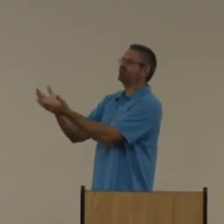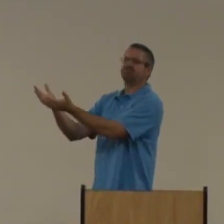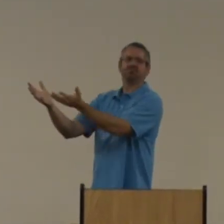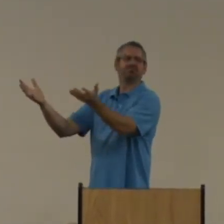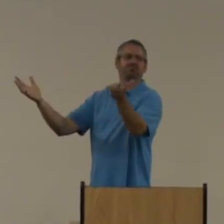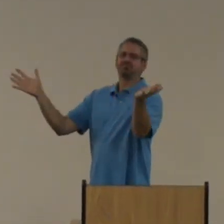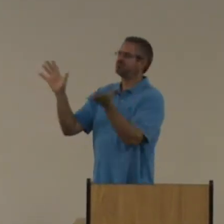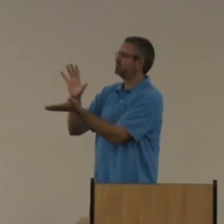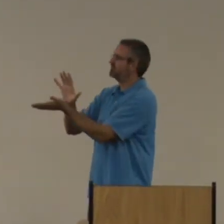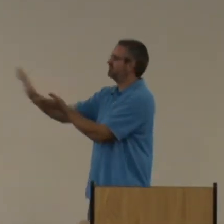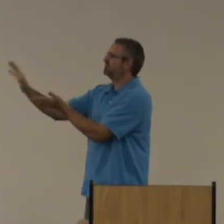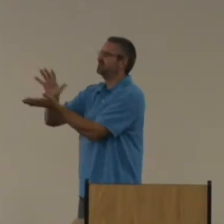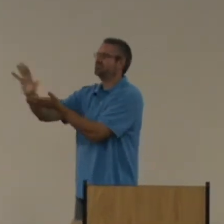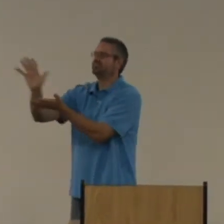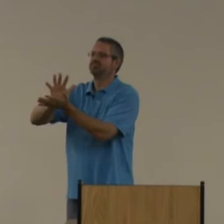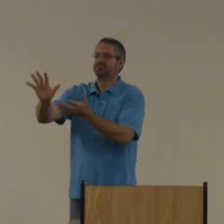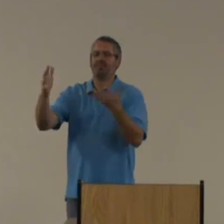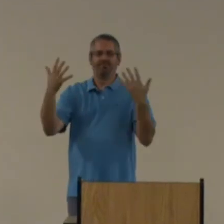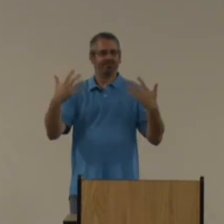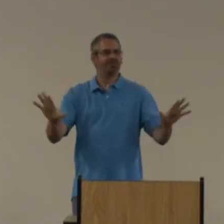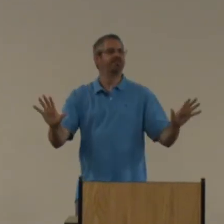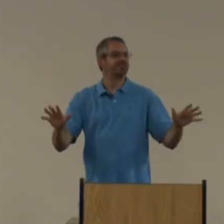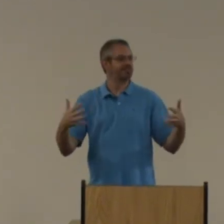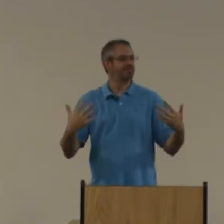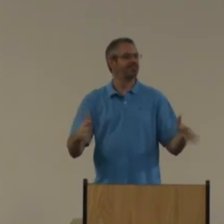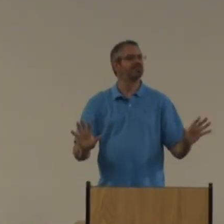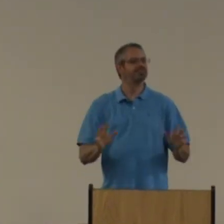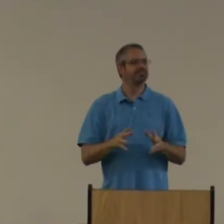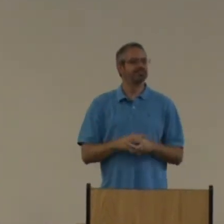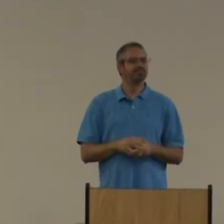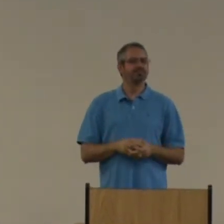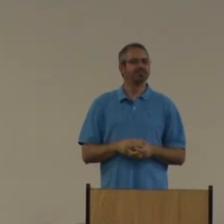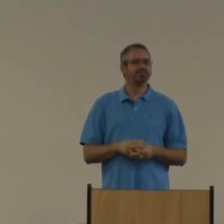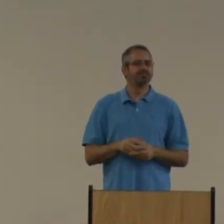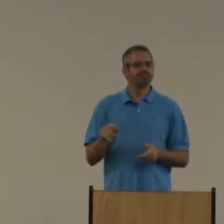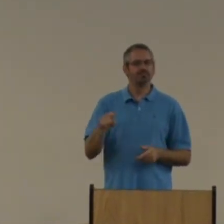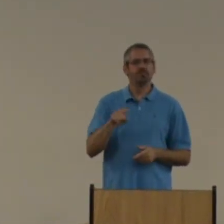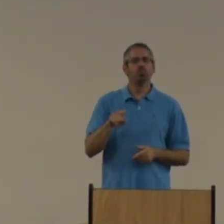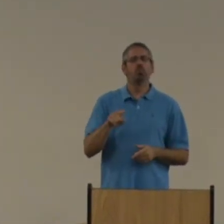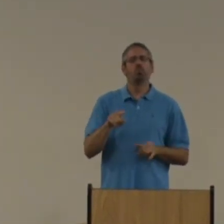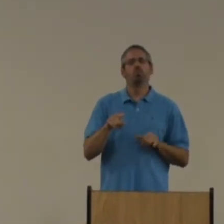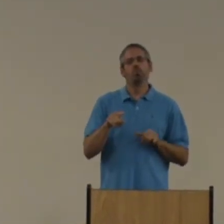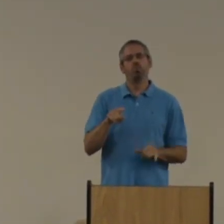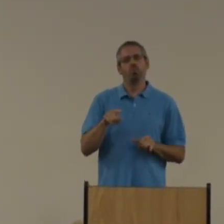Jesus himself. He said, I have overcome everything. I have overcome the world. Manage all that.